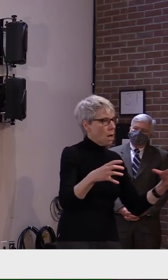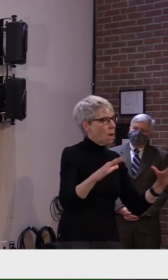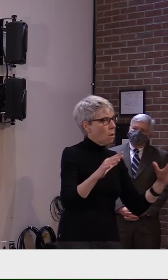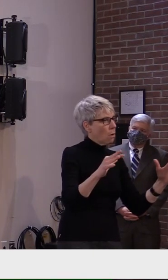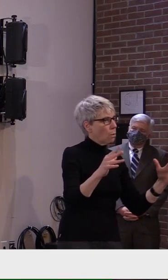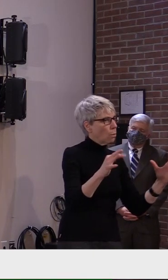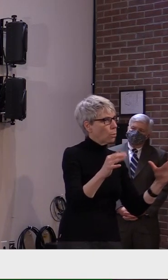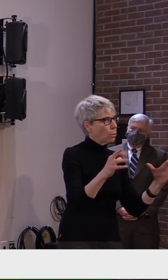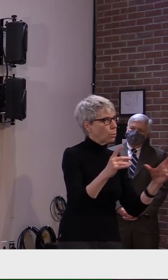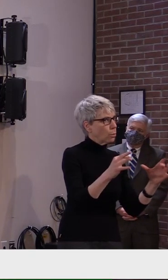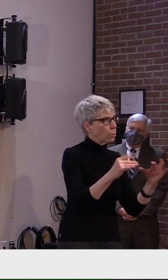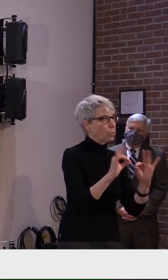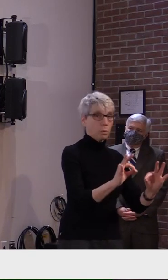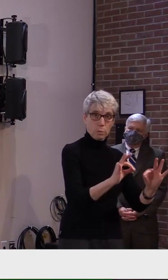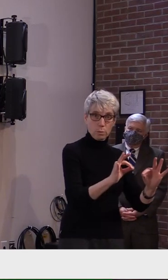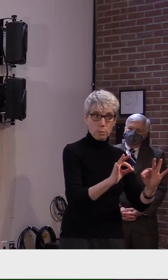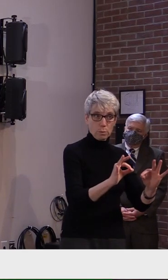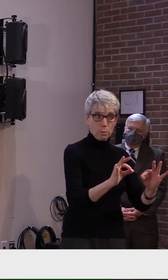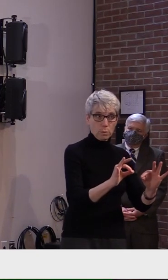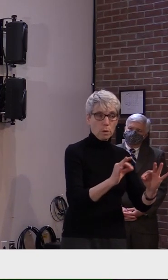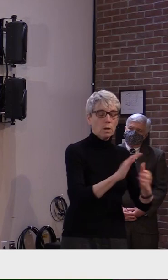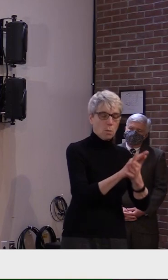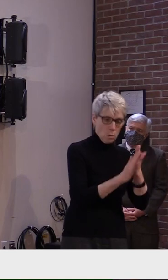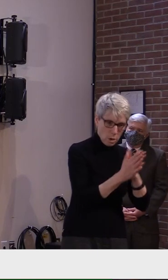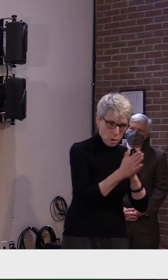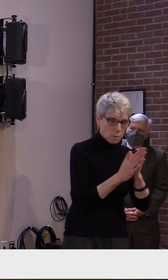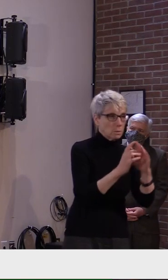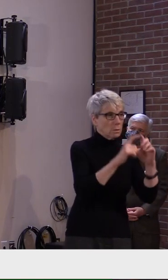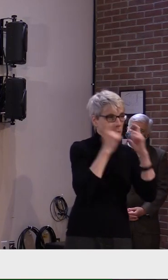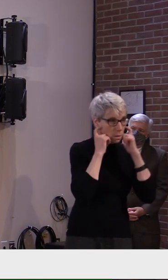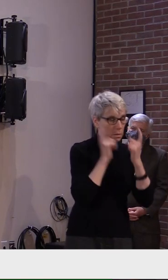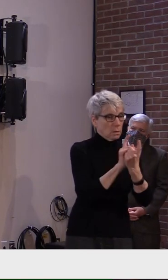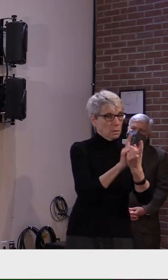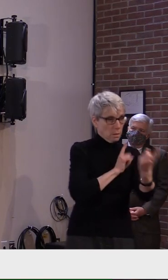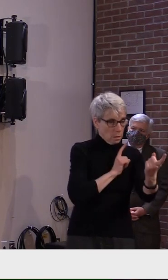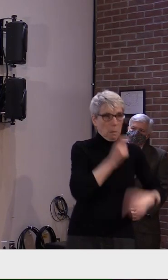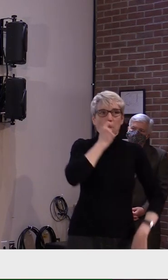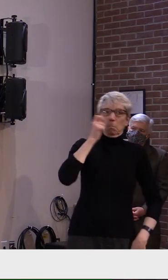wash your hands, keep your distance from others. The end.